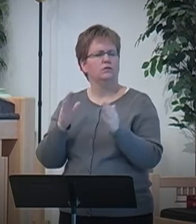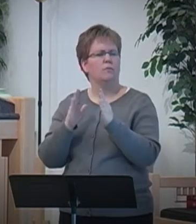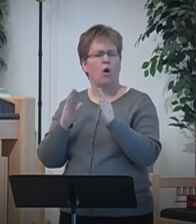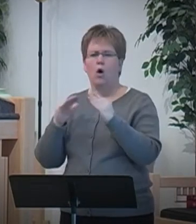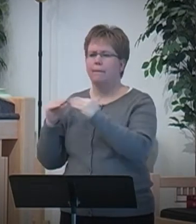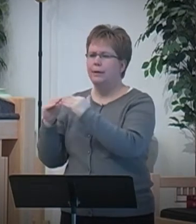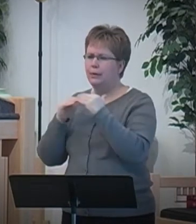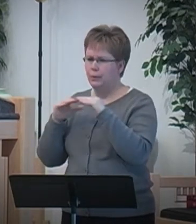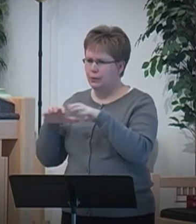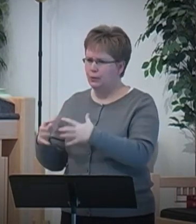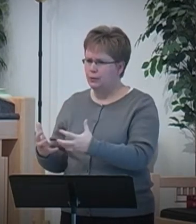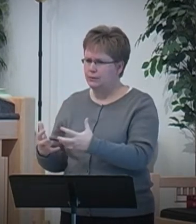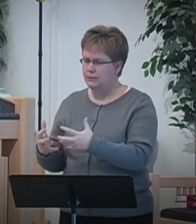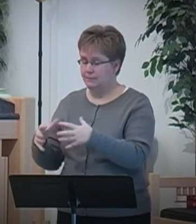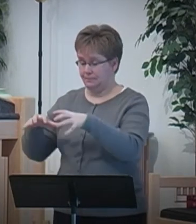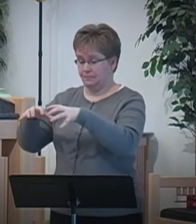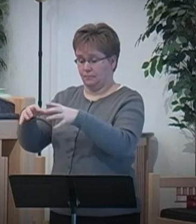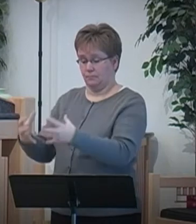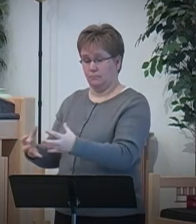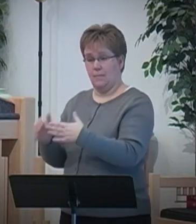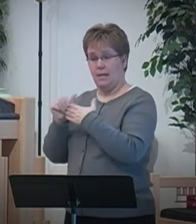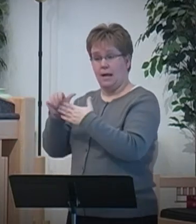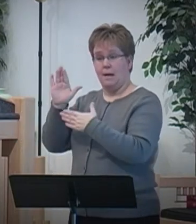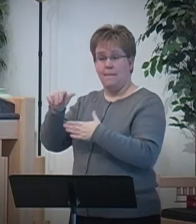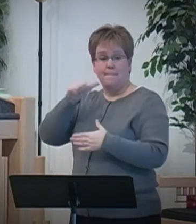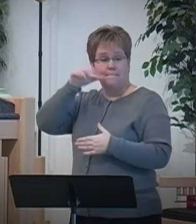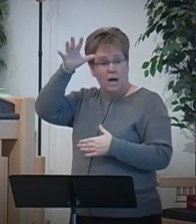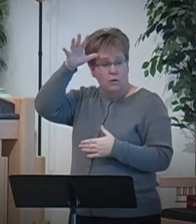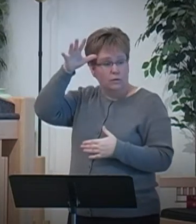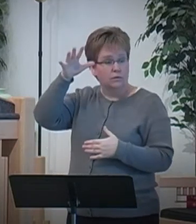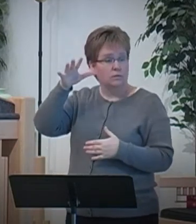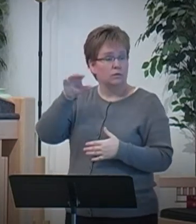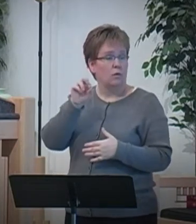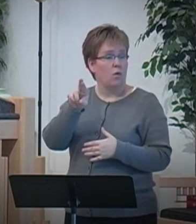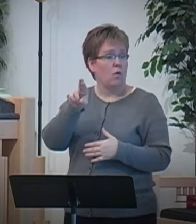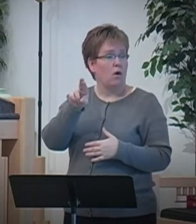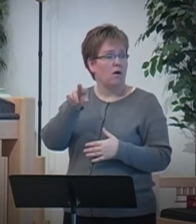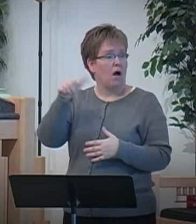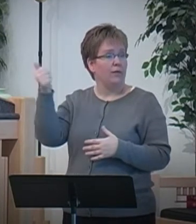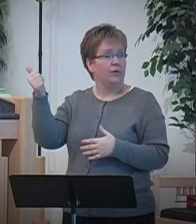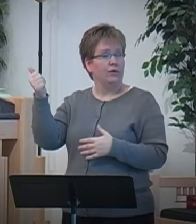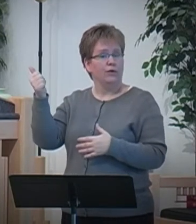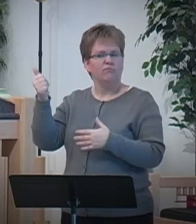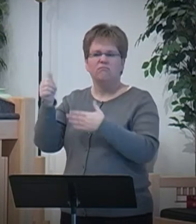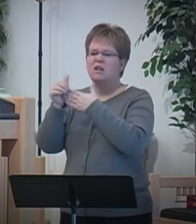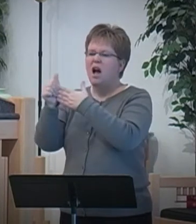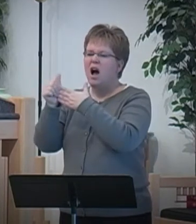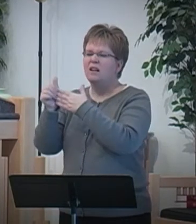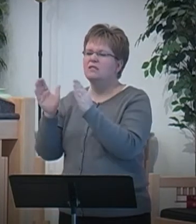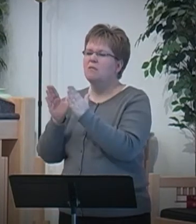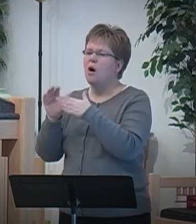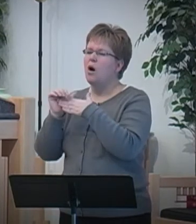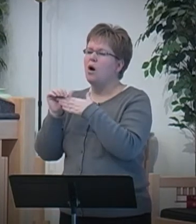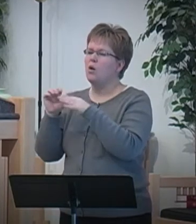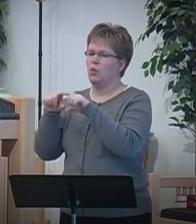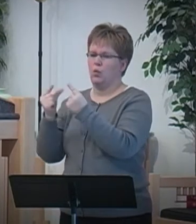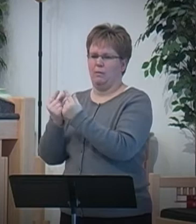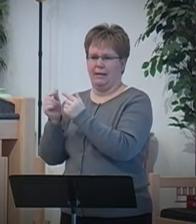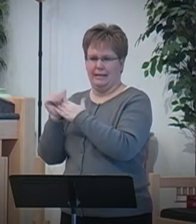these small peer groups are led by parents or other guides or small group leaders, and they spend time in